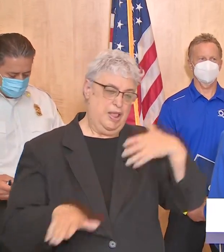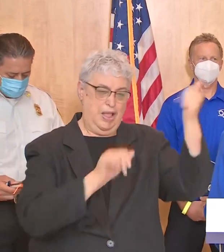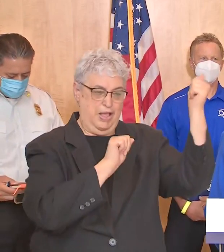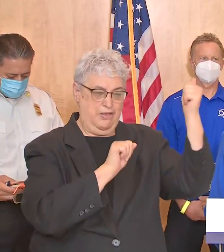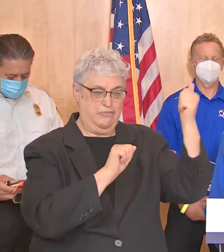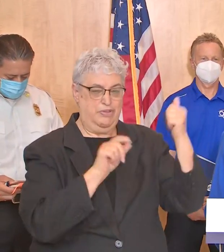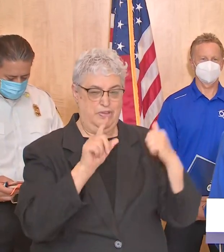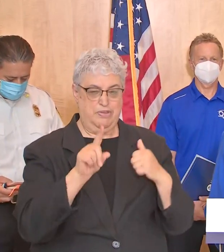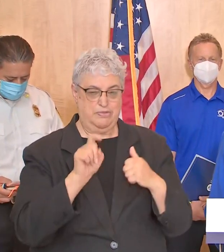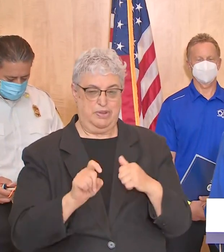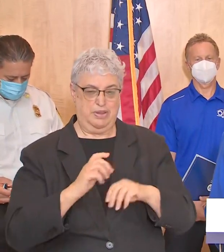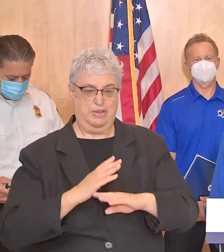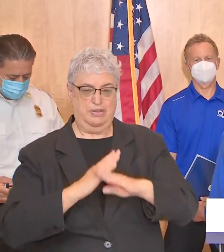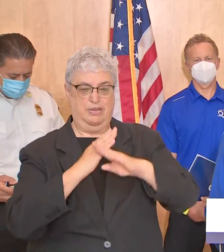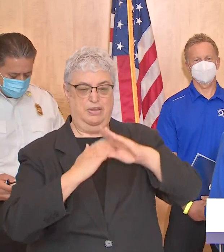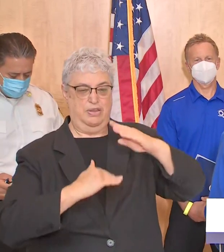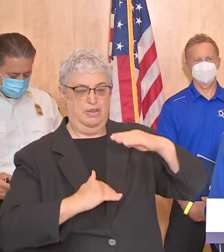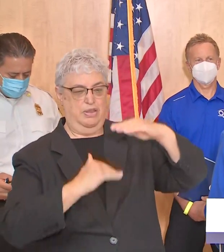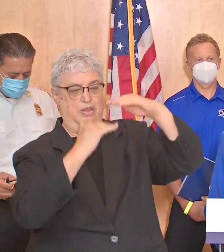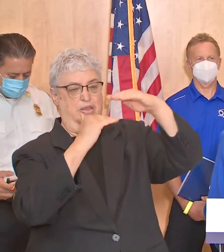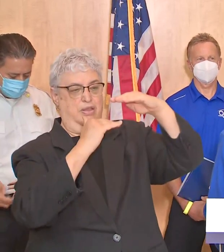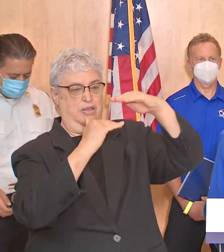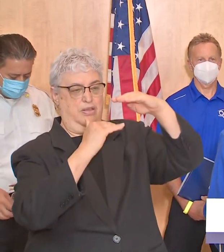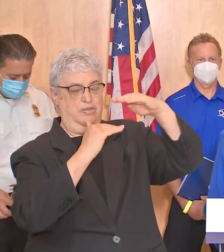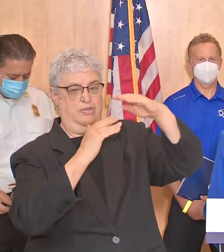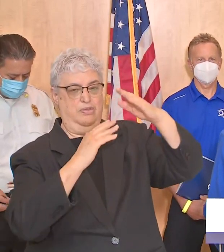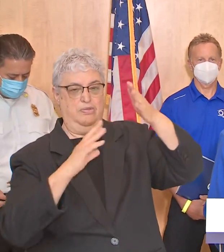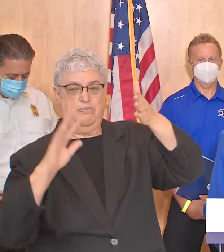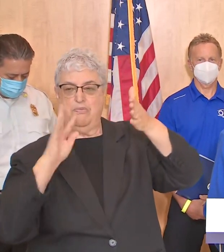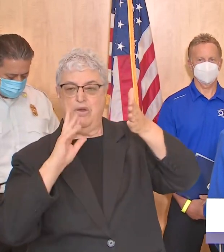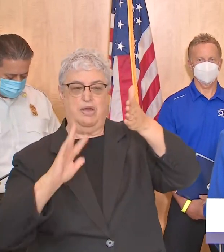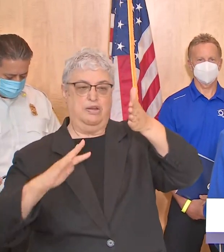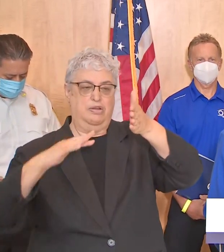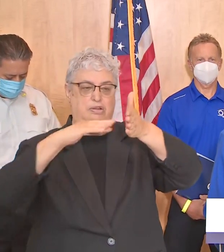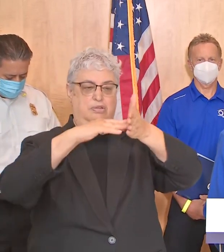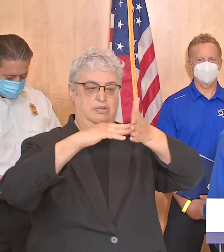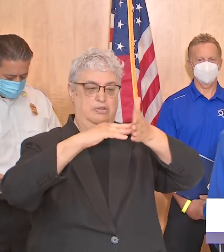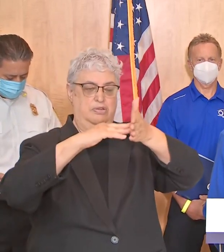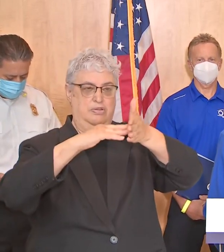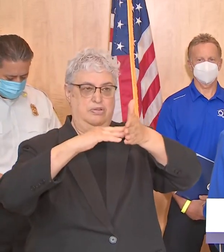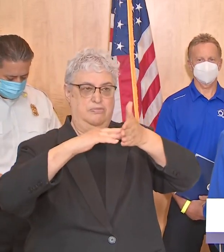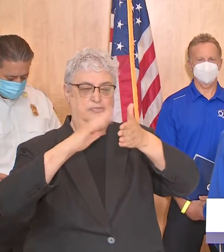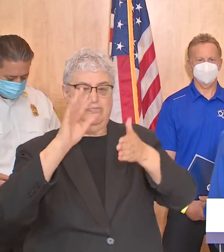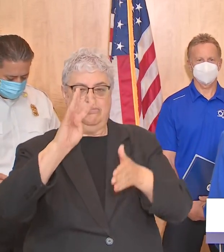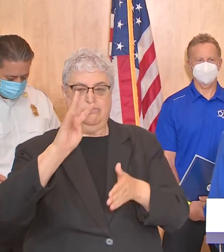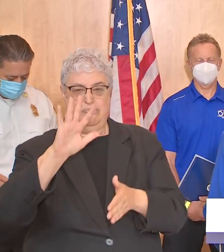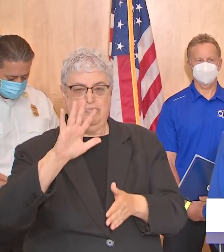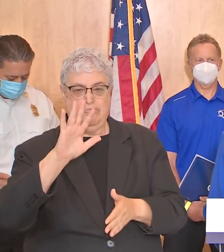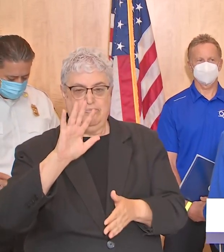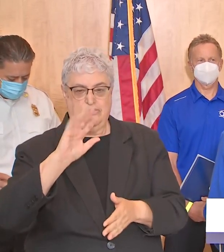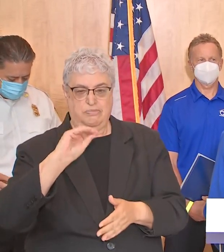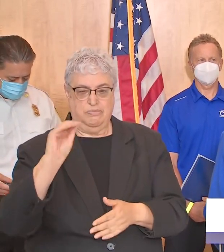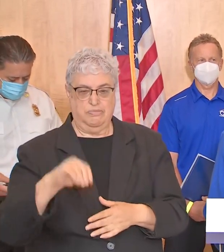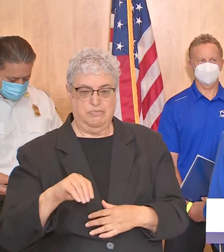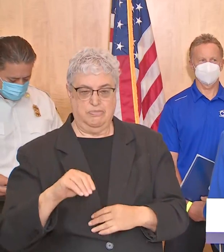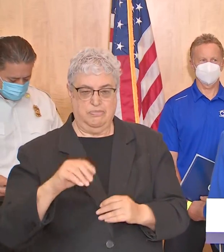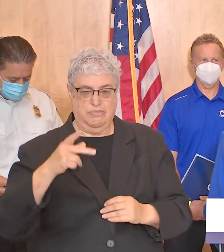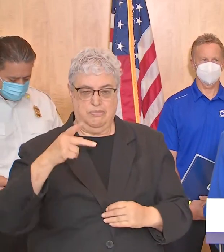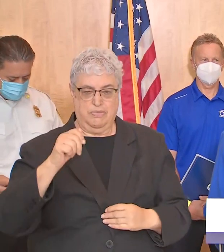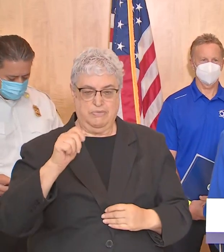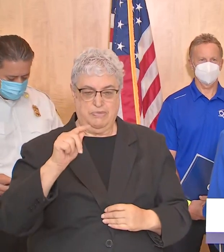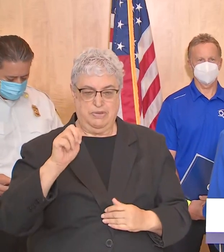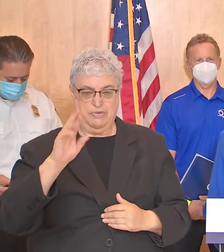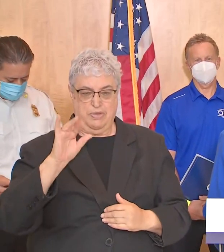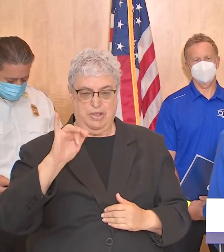you need that coastal spine you know 45 of what's produced petroleum for this country